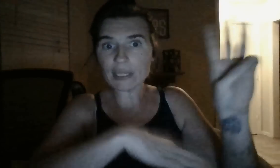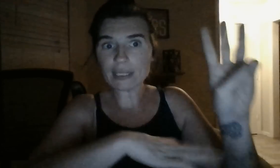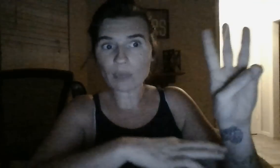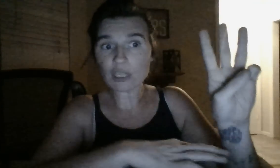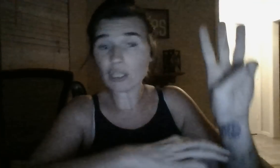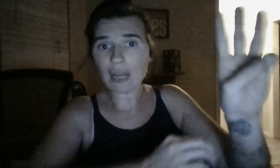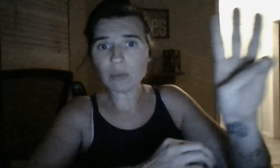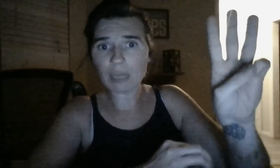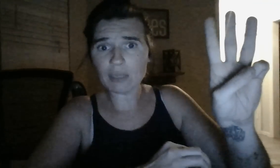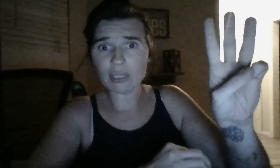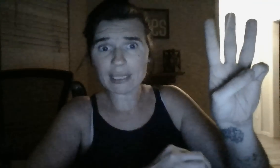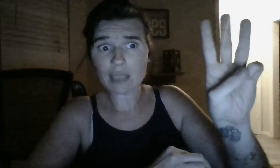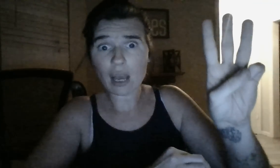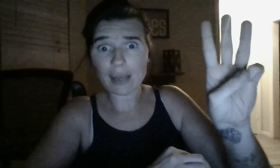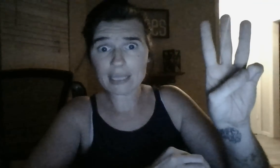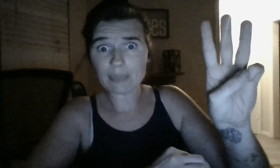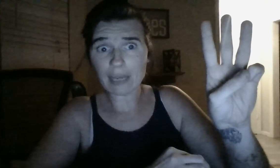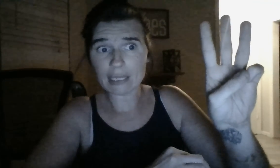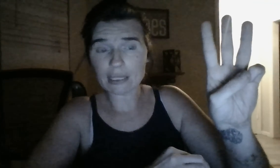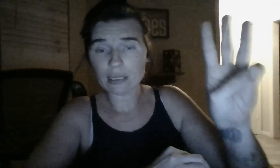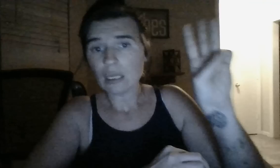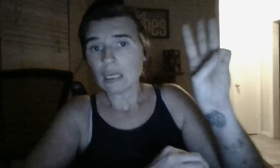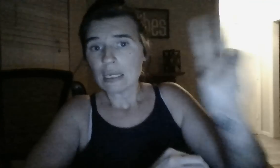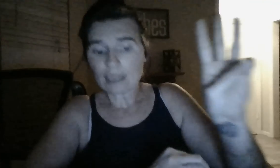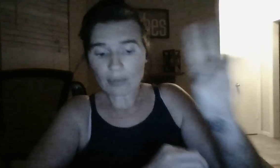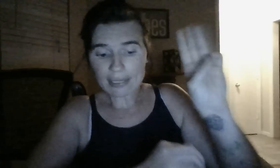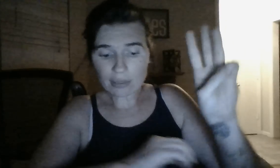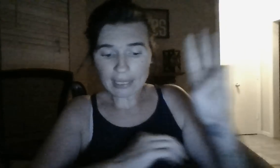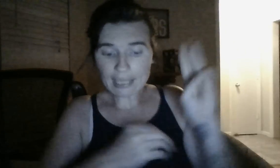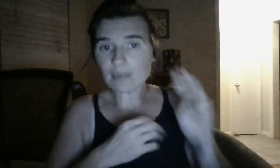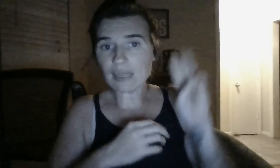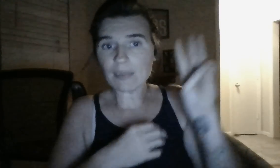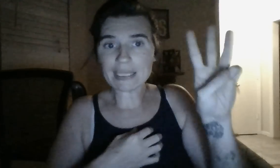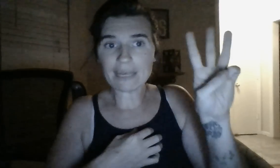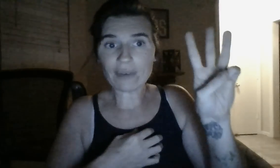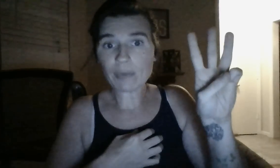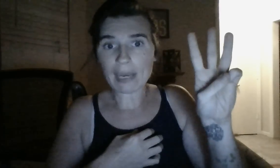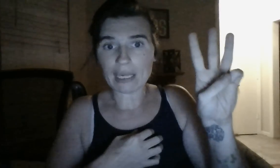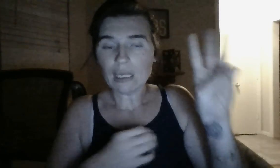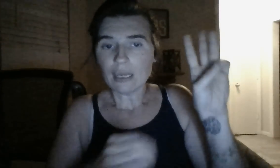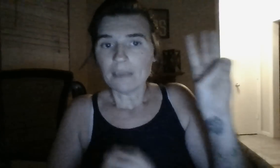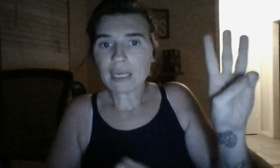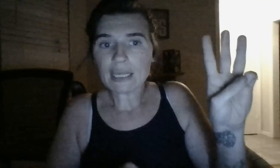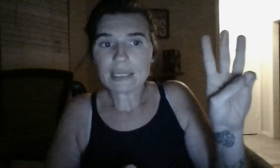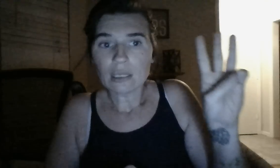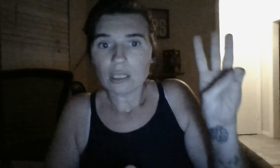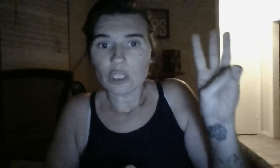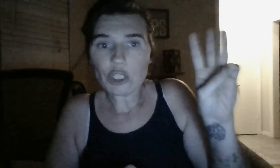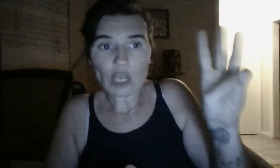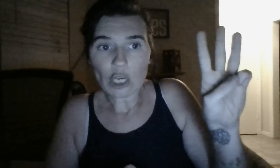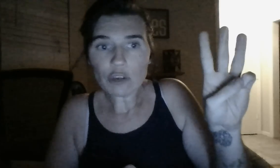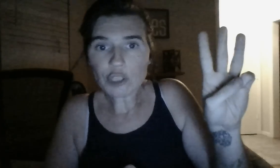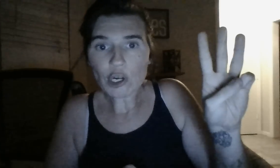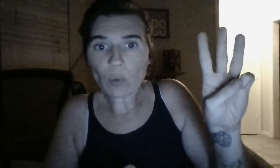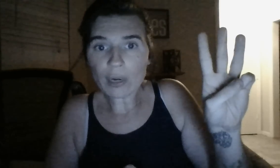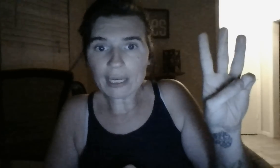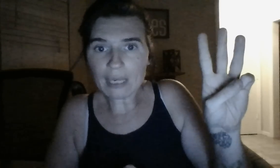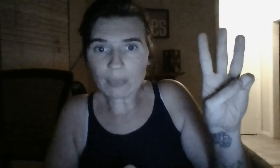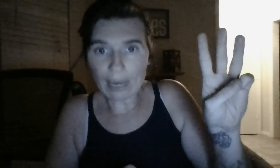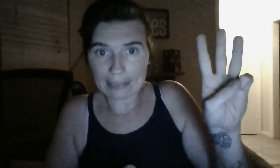with this situation. And, I don't blame you. Because, is a hot ass mess. So, it sounds like it's going to be the best thing for everybody. Because, I heard you don't want him anyways.